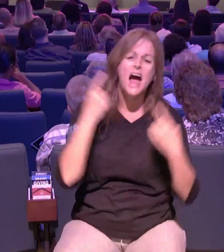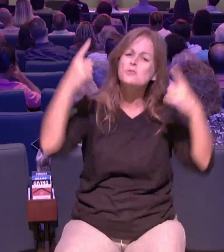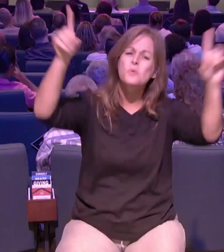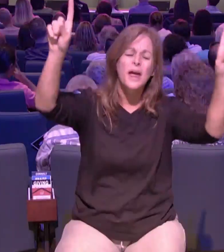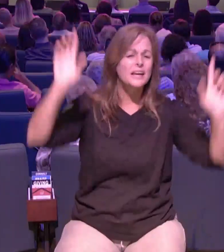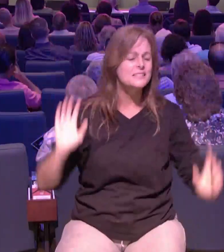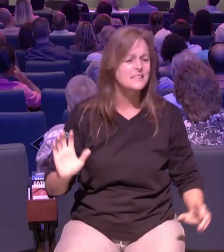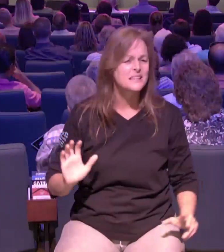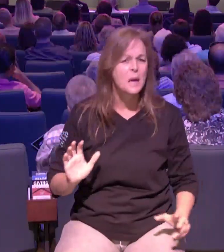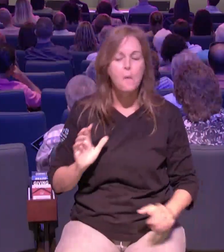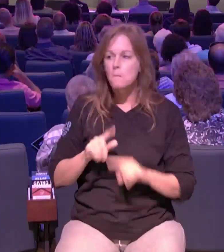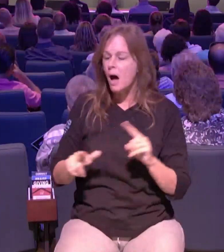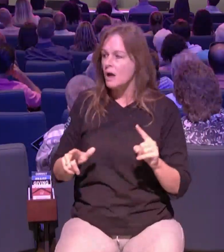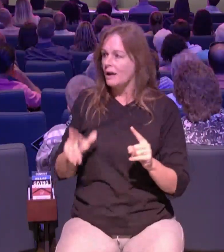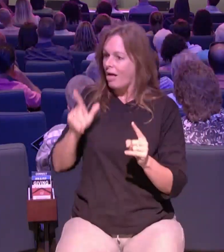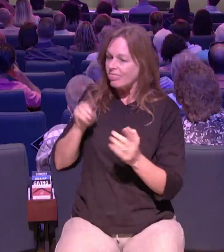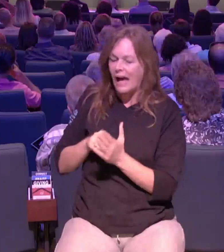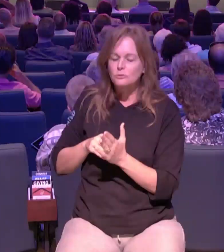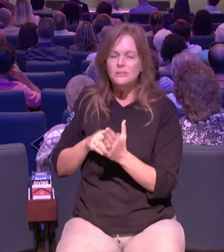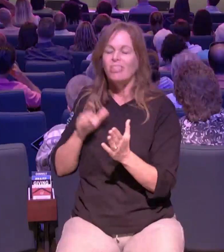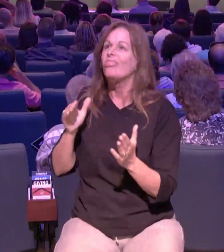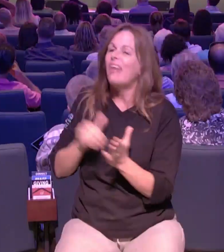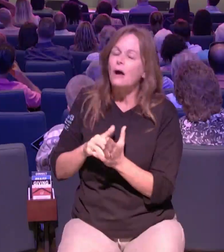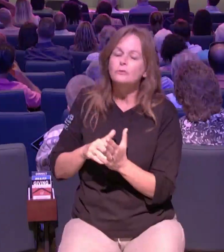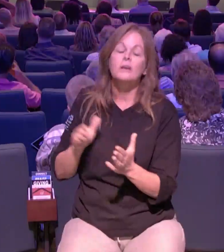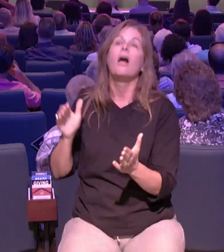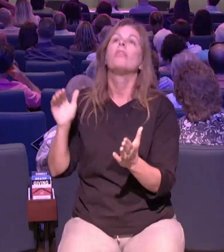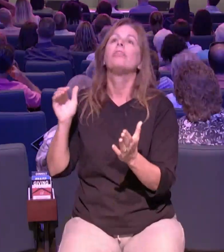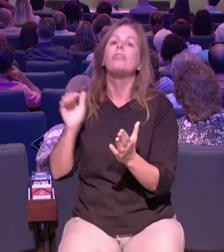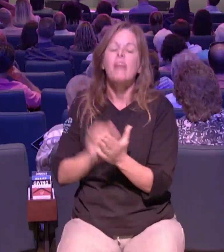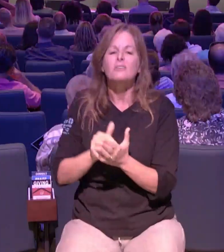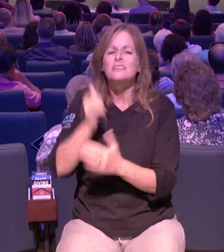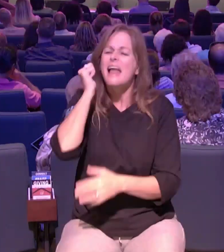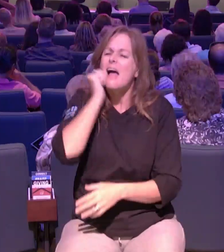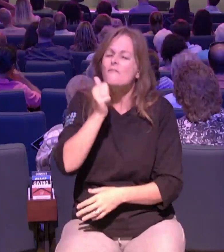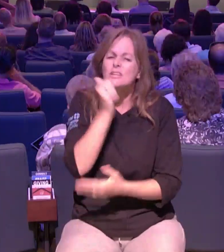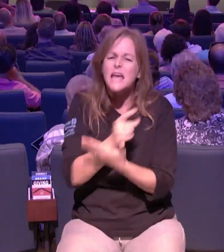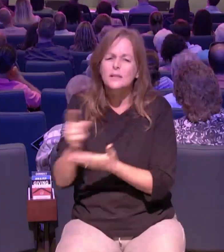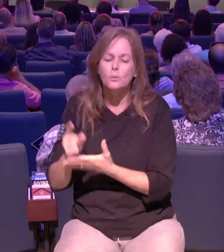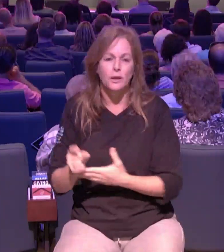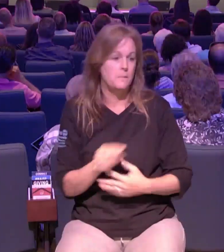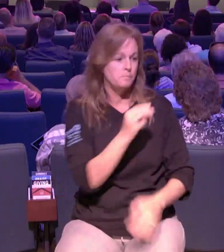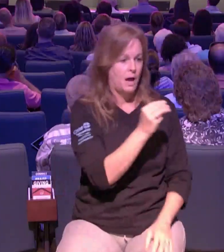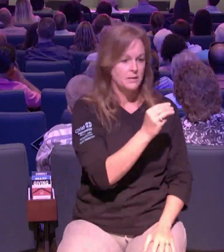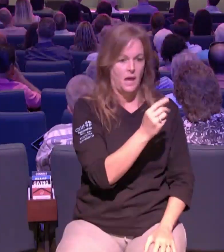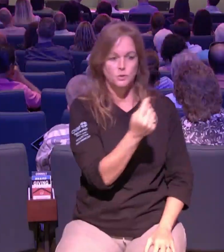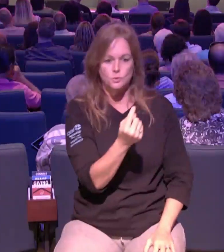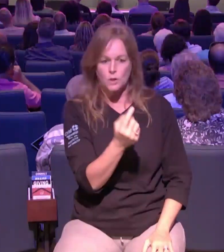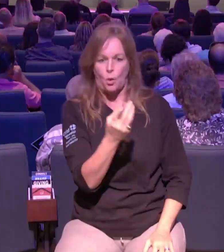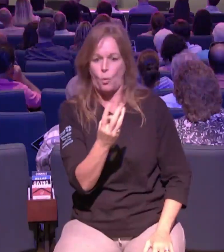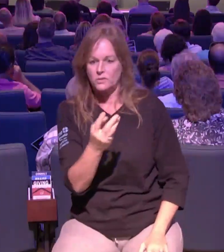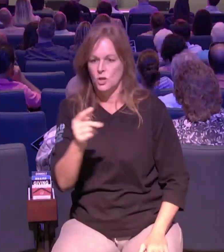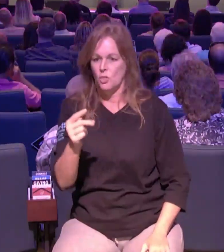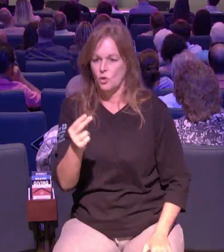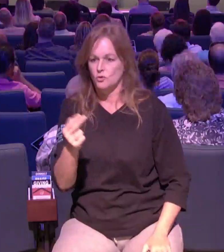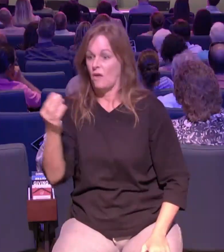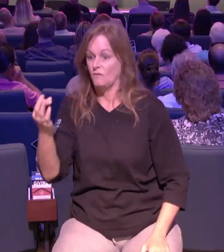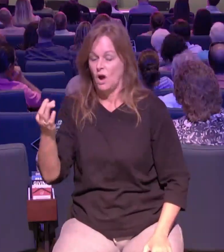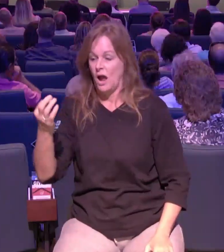people that serve jesus through his church every day of the week not just on the weekends but all all week long you you what we call the dream